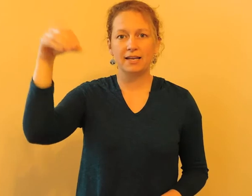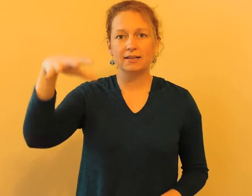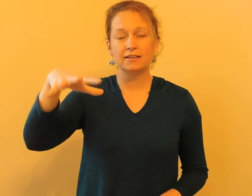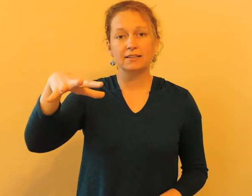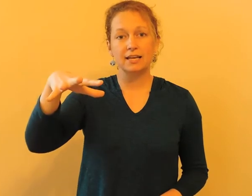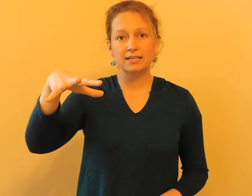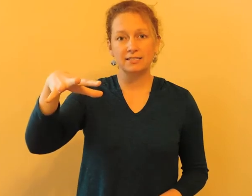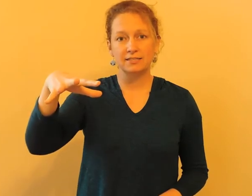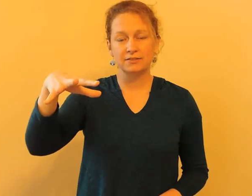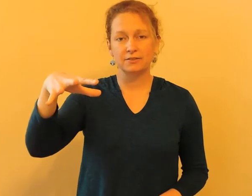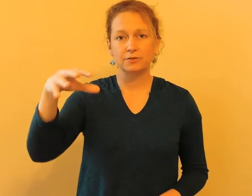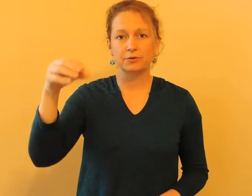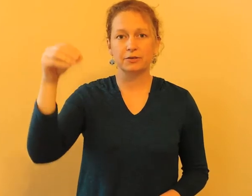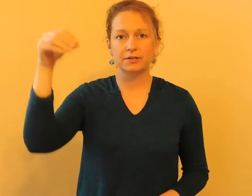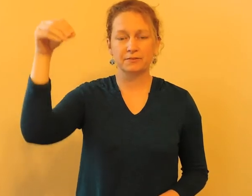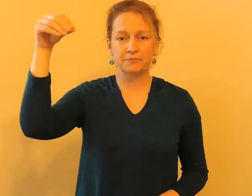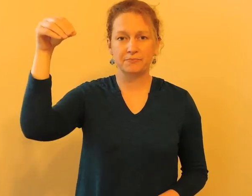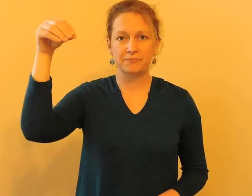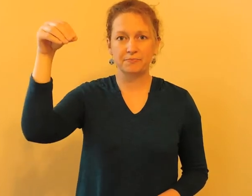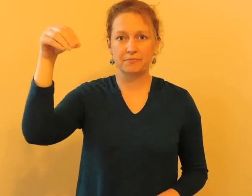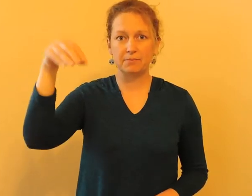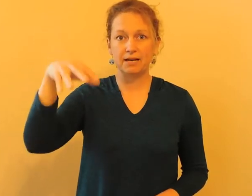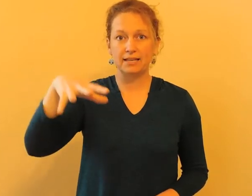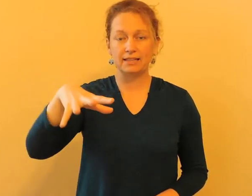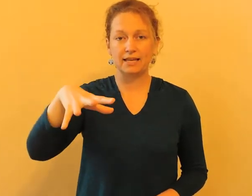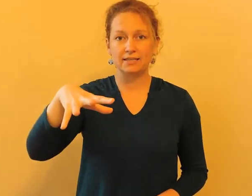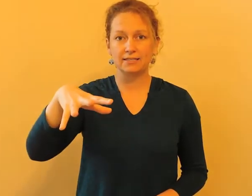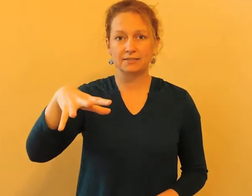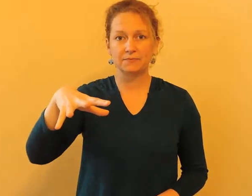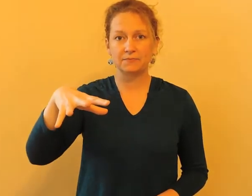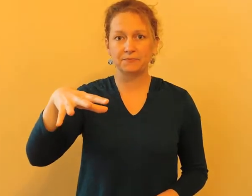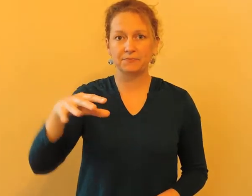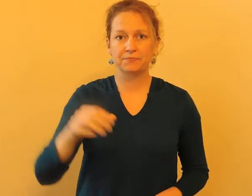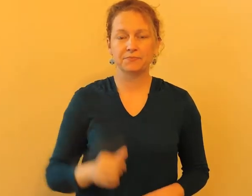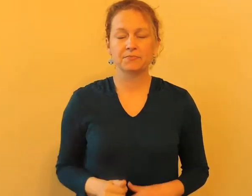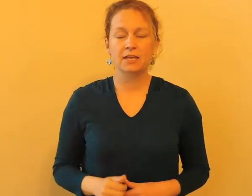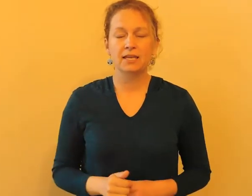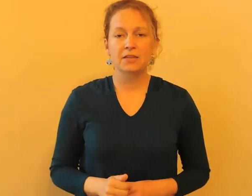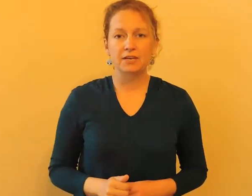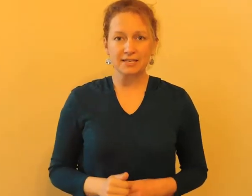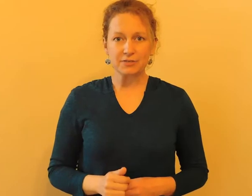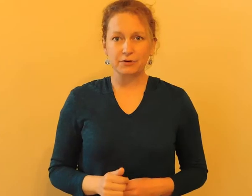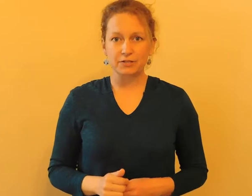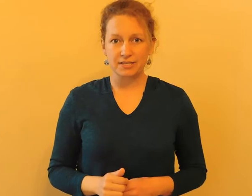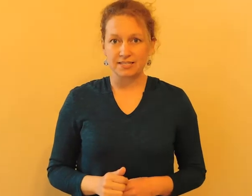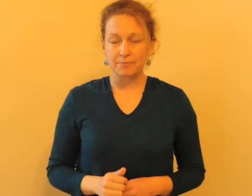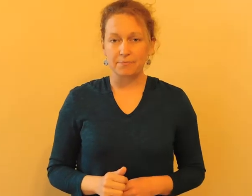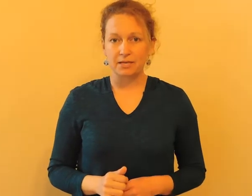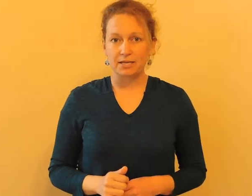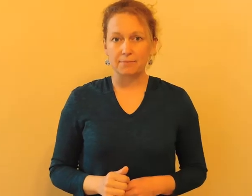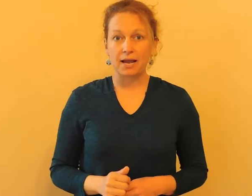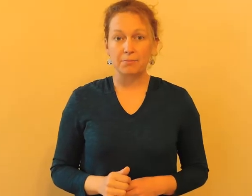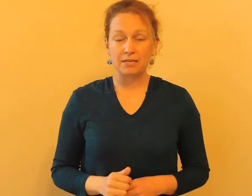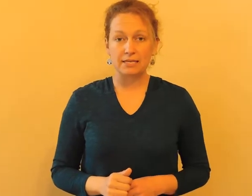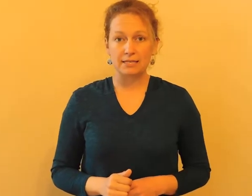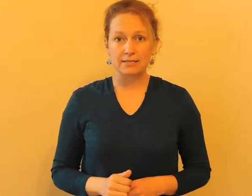light, Lord. Be my light. The next verse is be my peace.